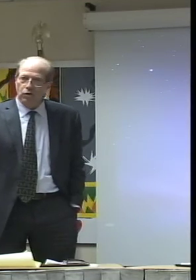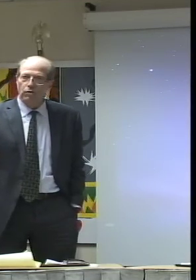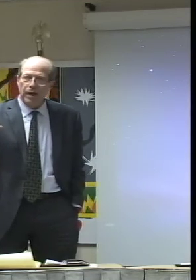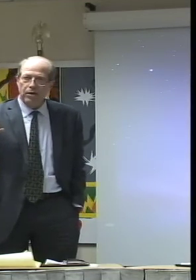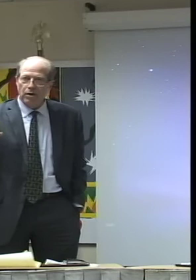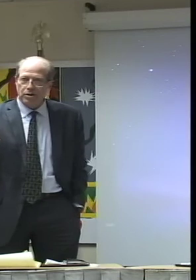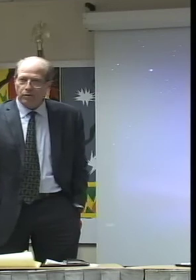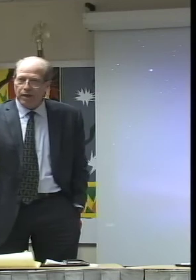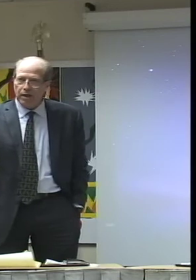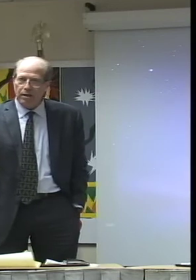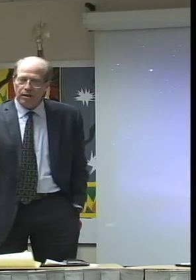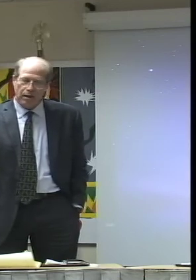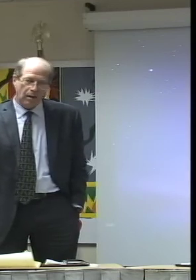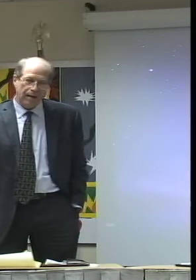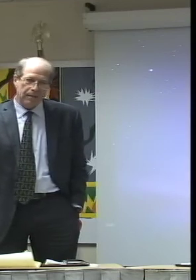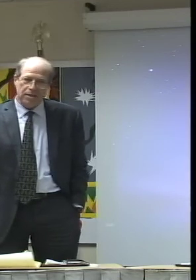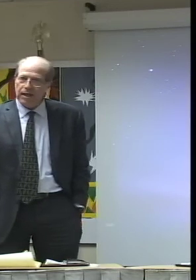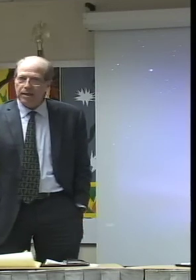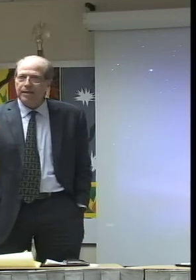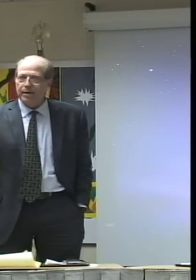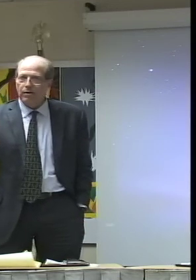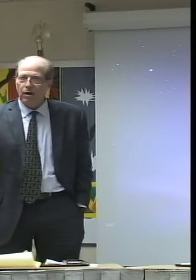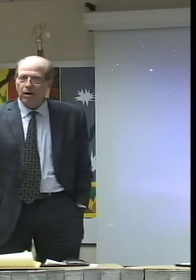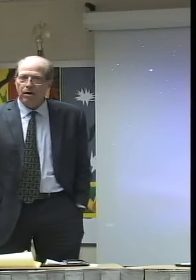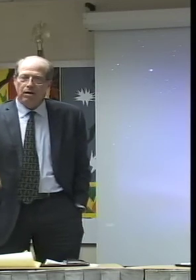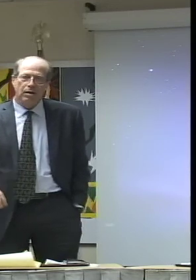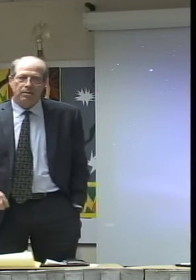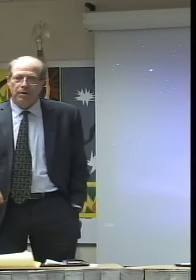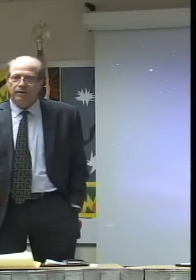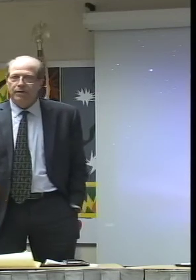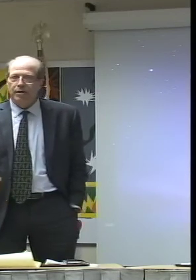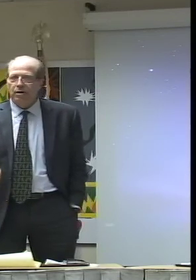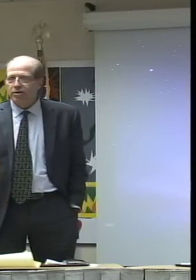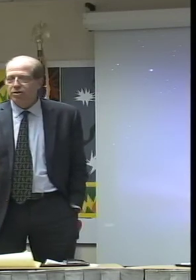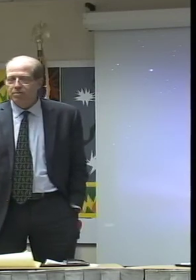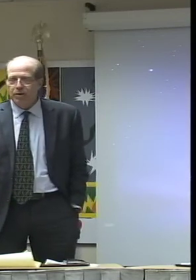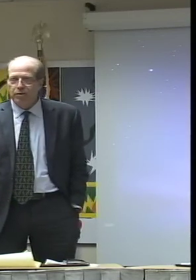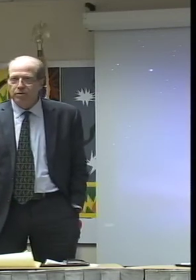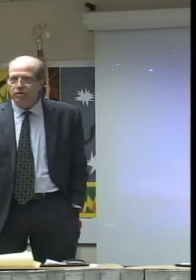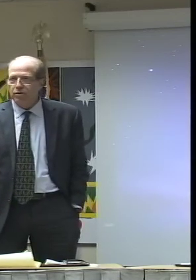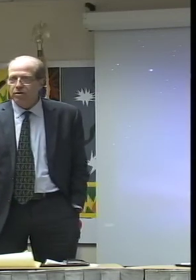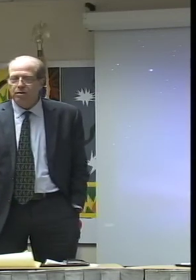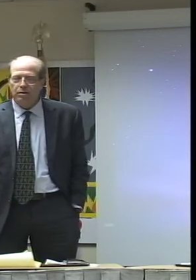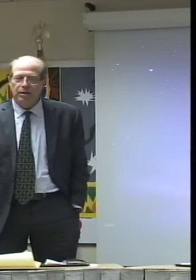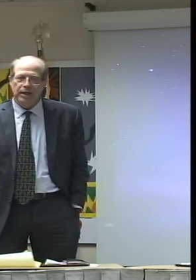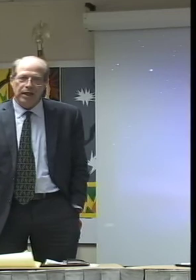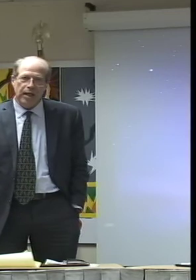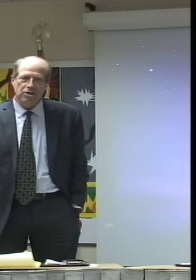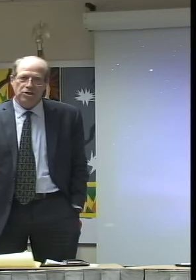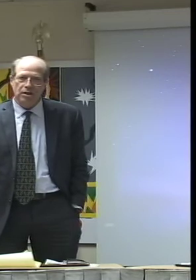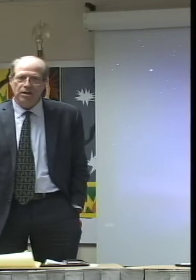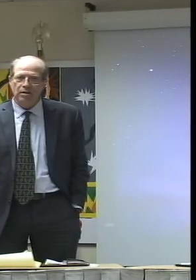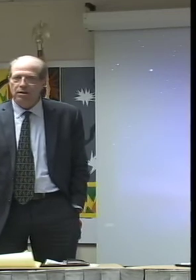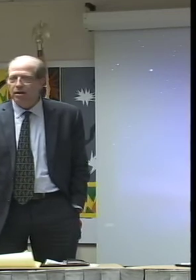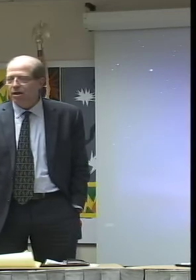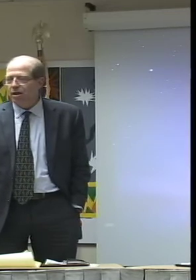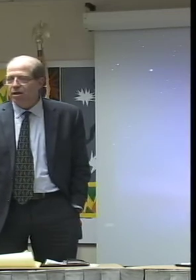be on your radar screen. I'm not saying that there are, but if there are disputes or litigation